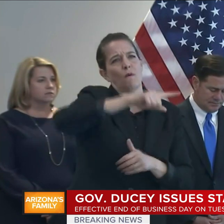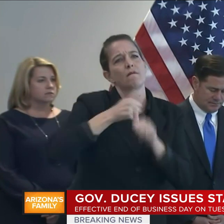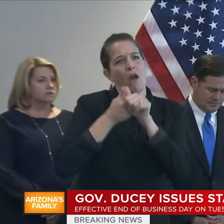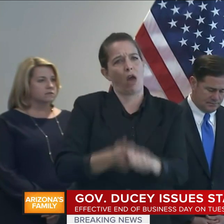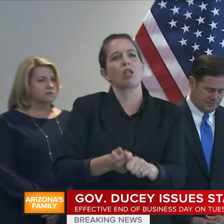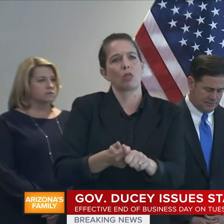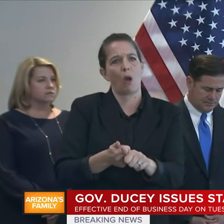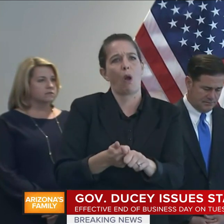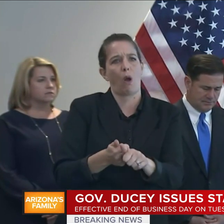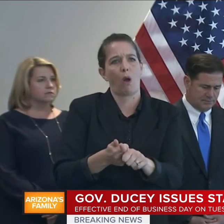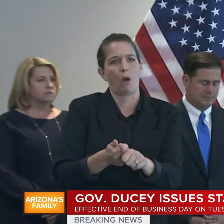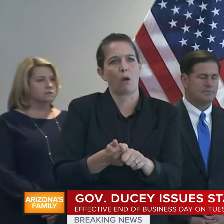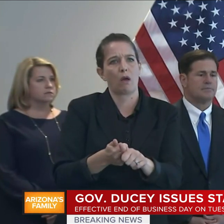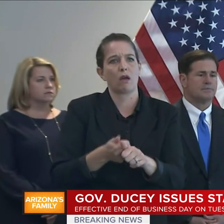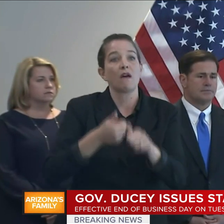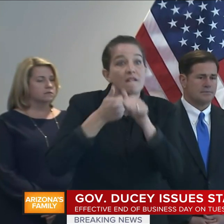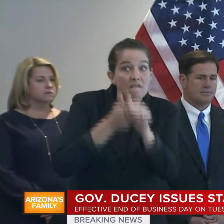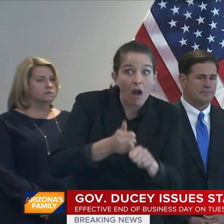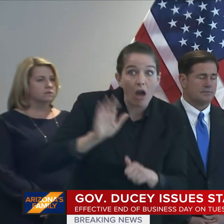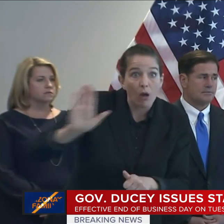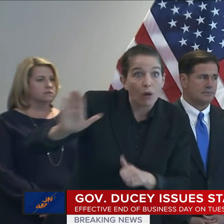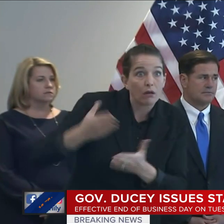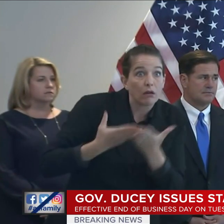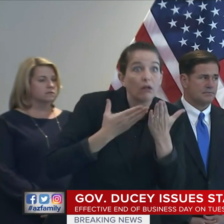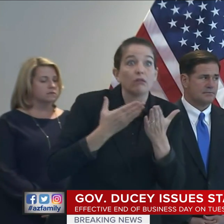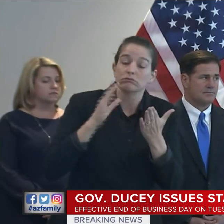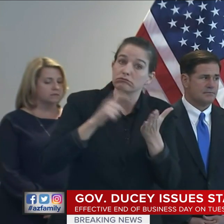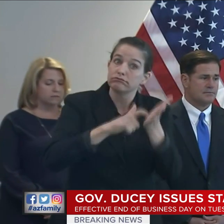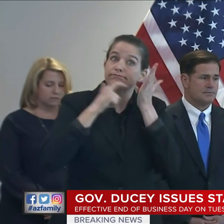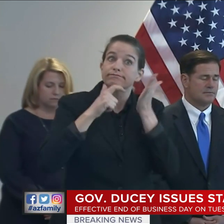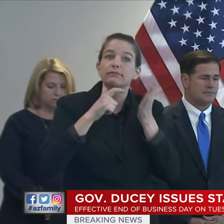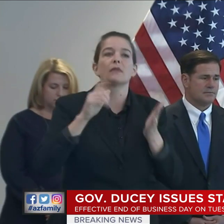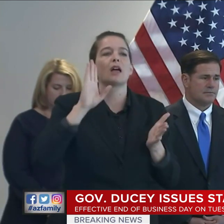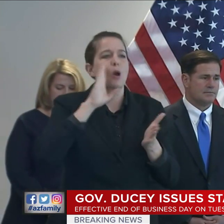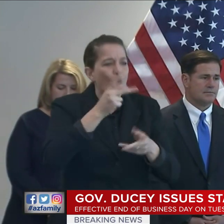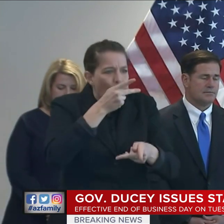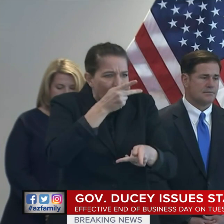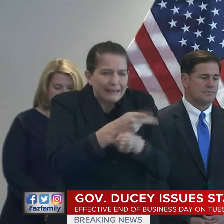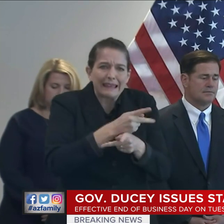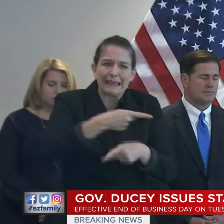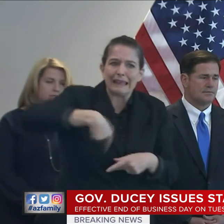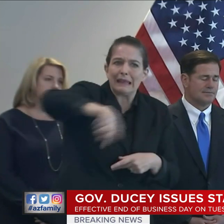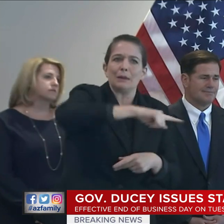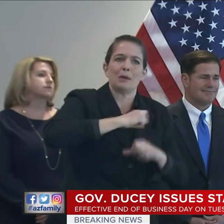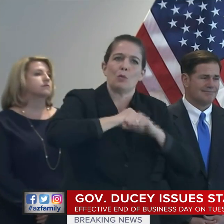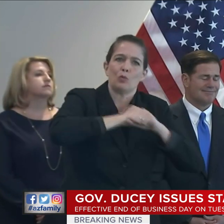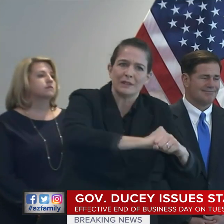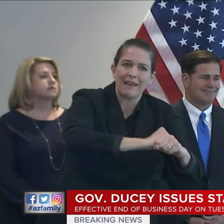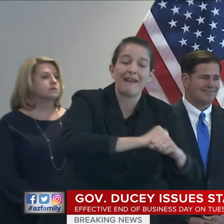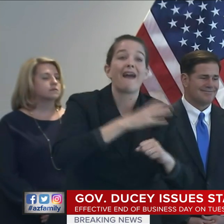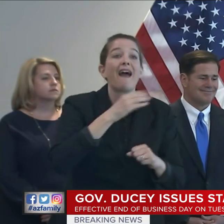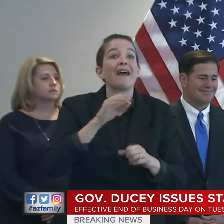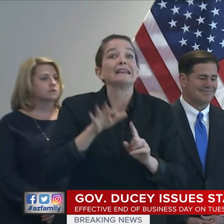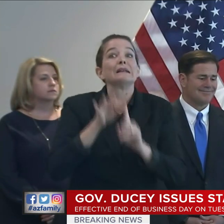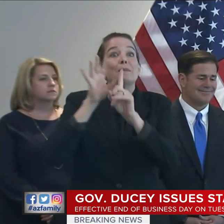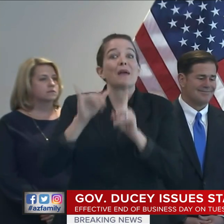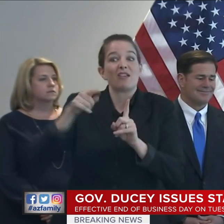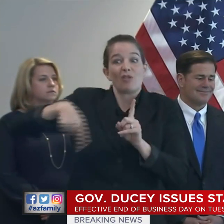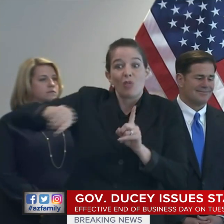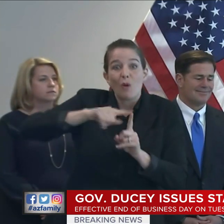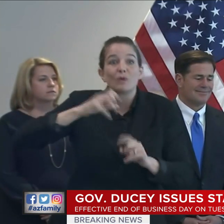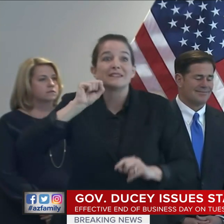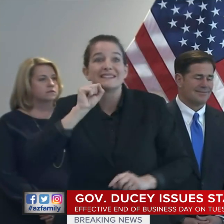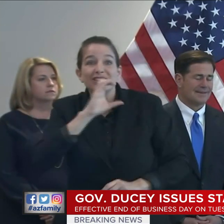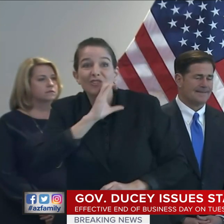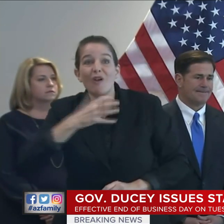so will preserve capacity in our health care system and protect the lives of Arizonans at high risk for complications due to this disease.